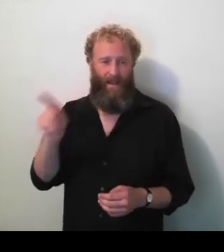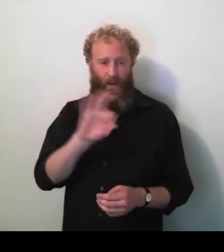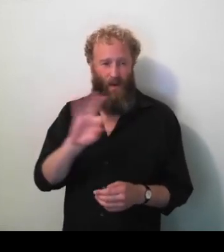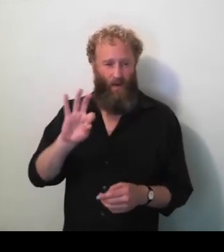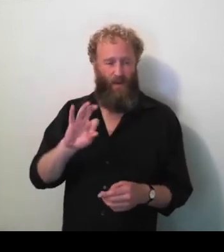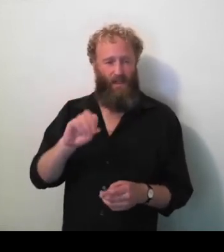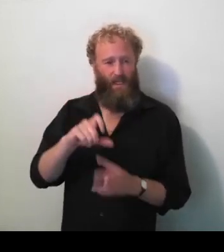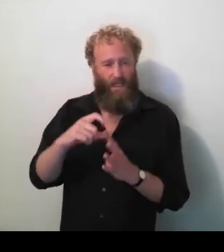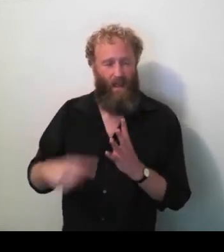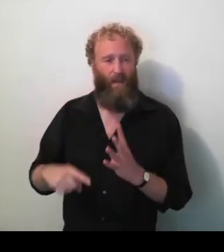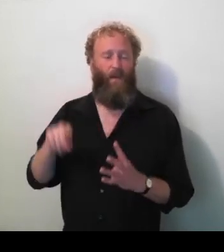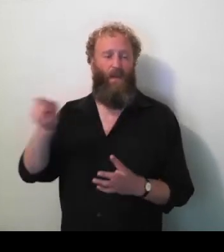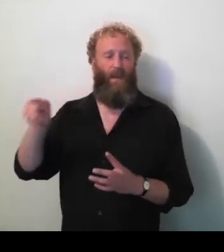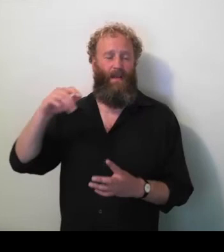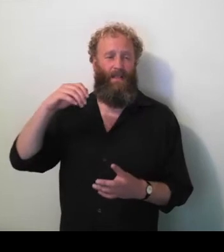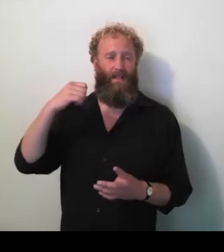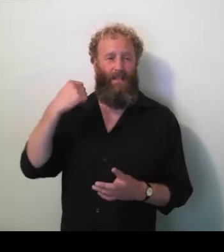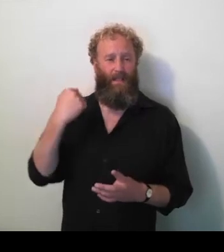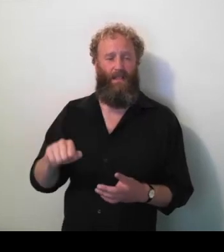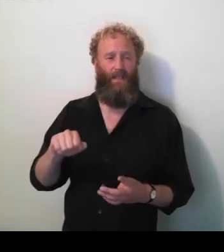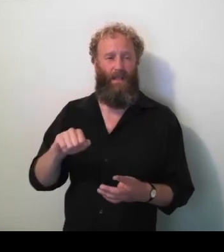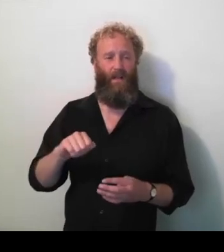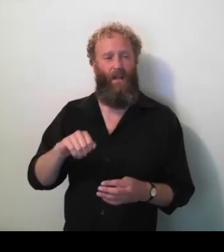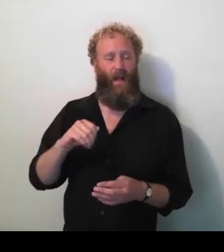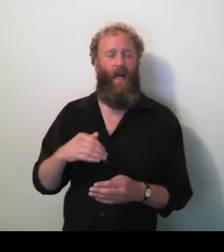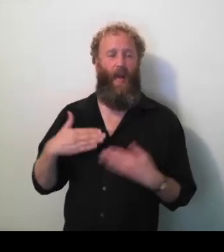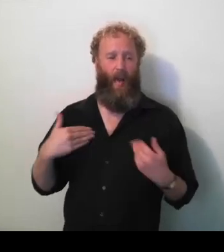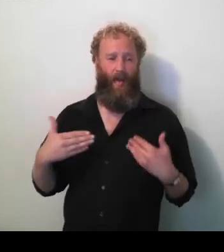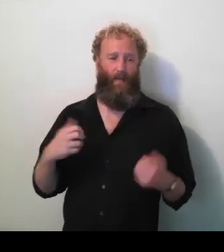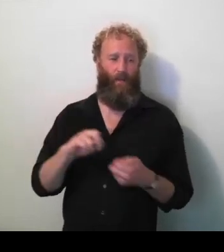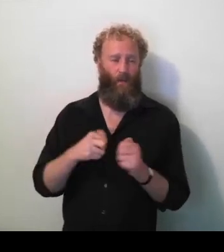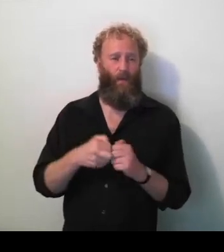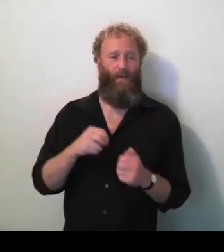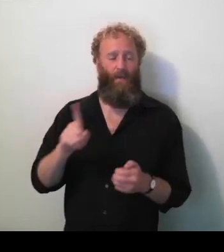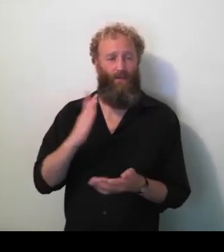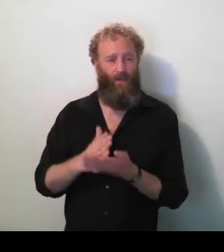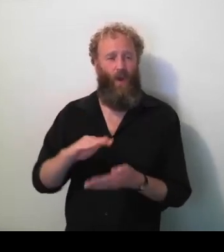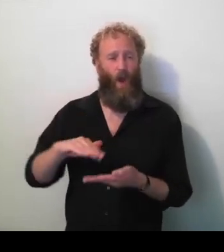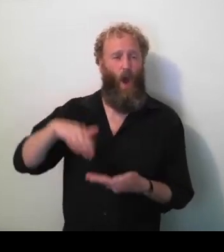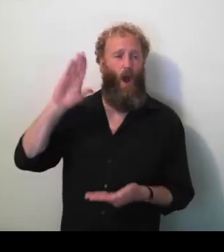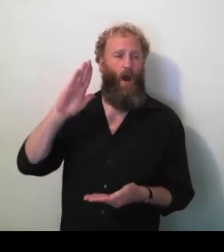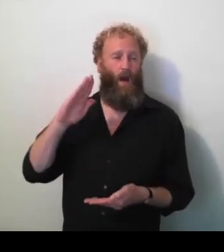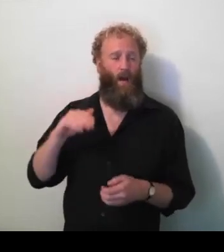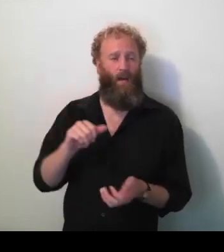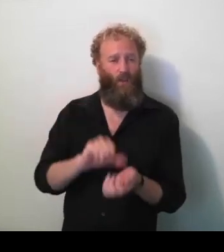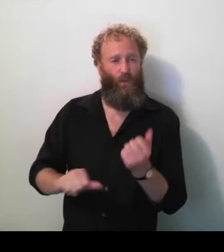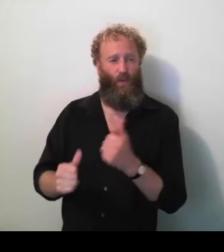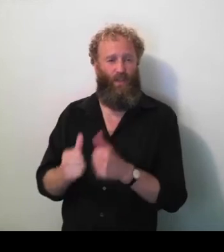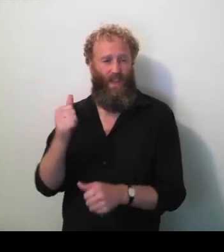We have very high suicide rates in regional areas. There's absolutely no one,